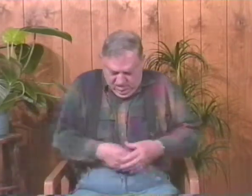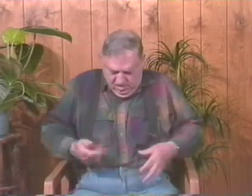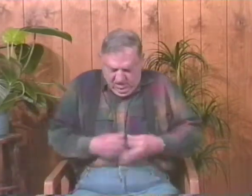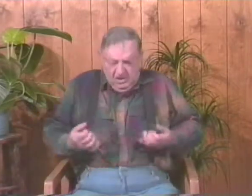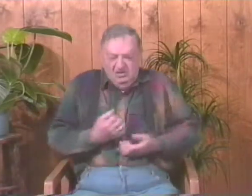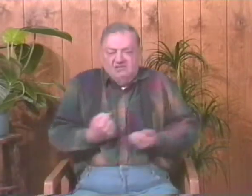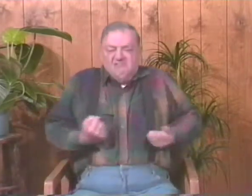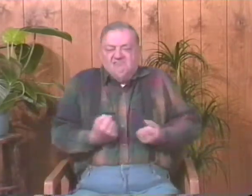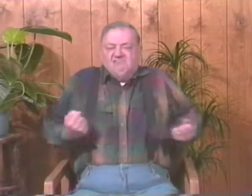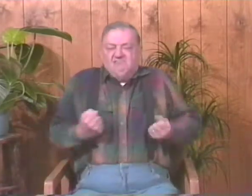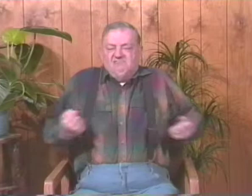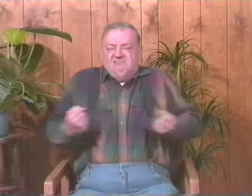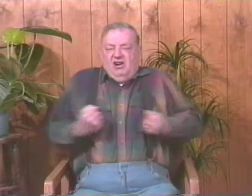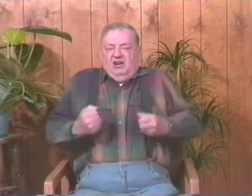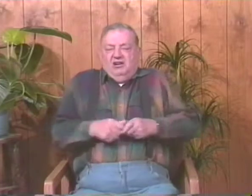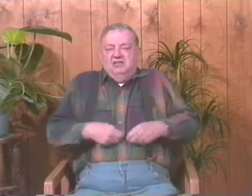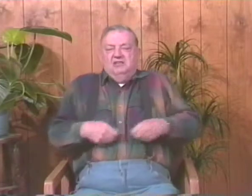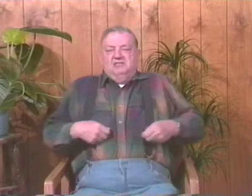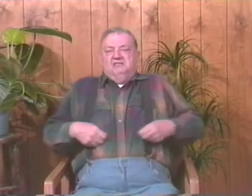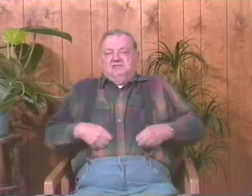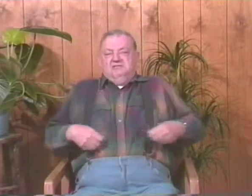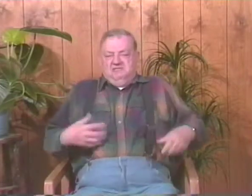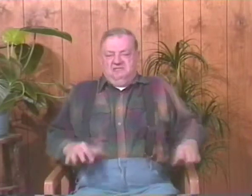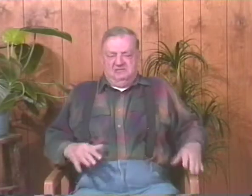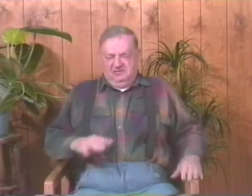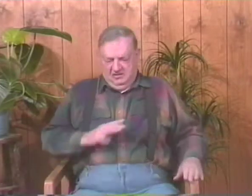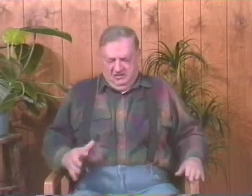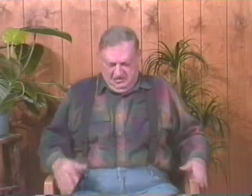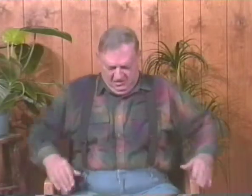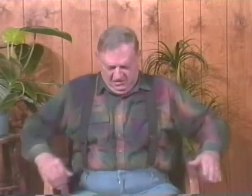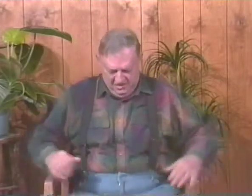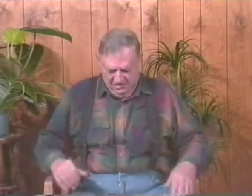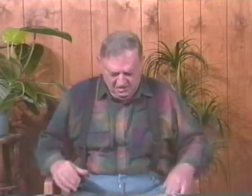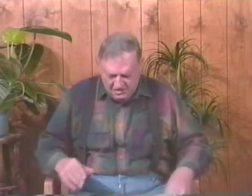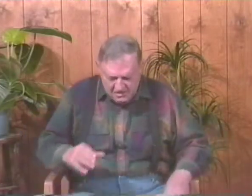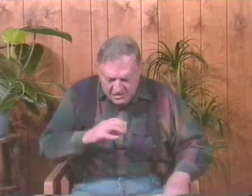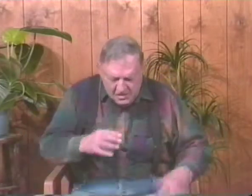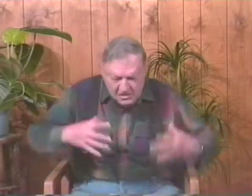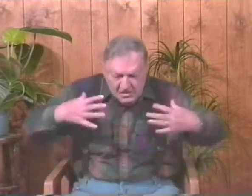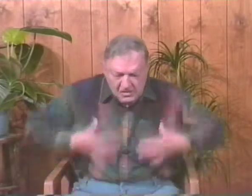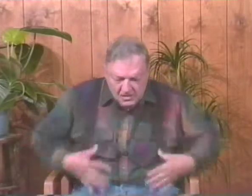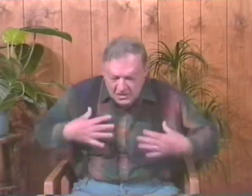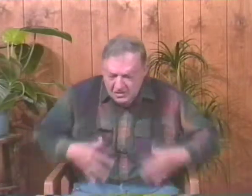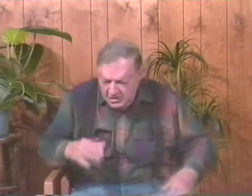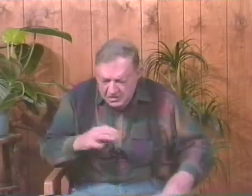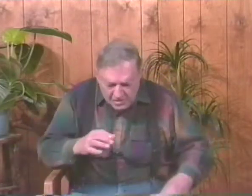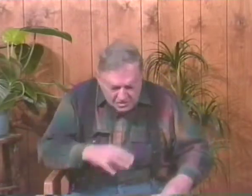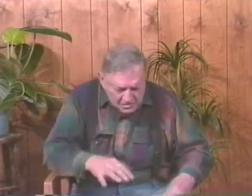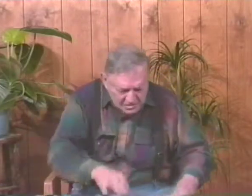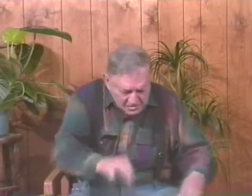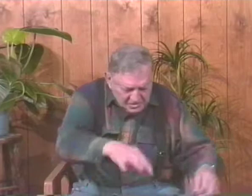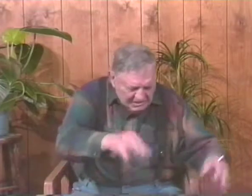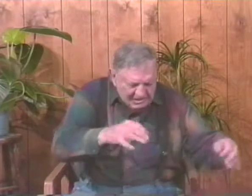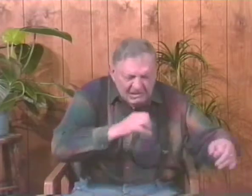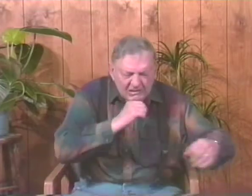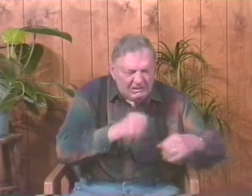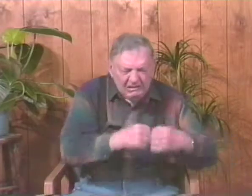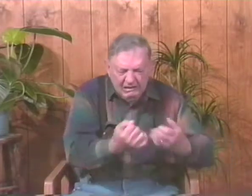lace them up and tighten them. And they'll be good enough. They'll work good for me. And then I looked through the jerseys and I